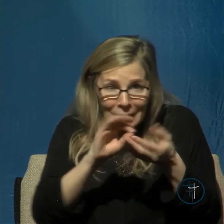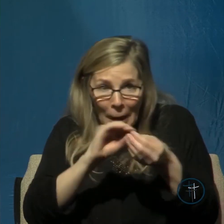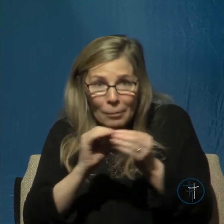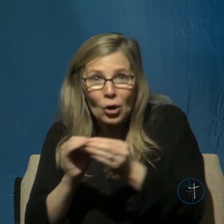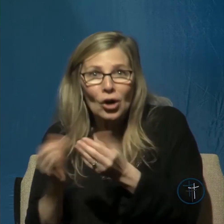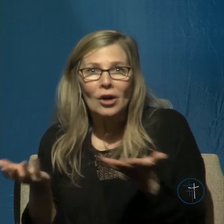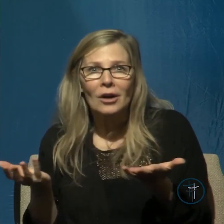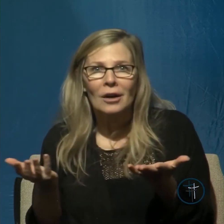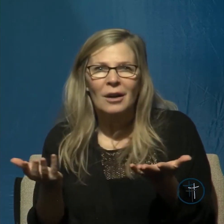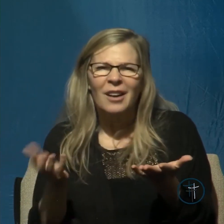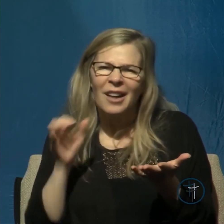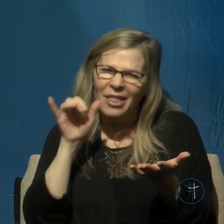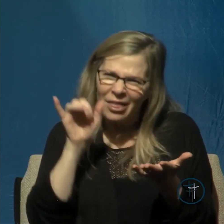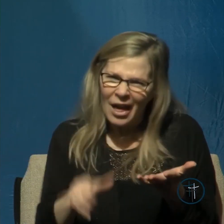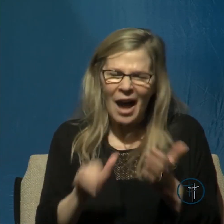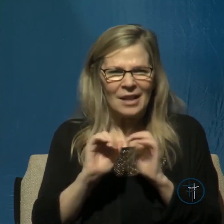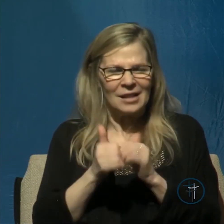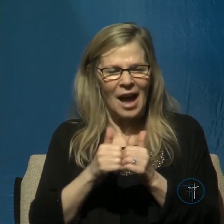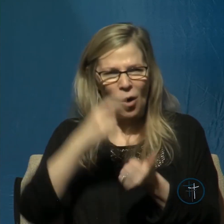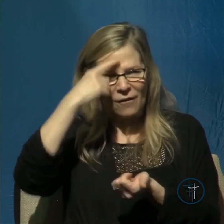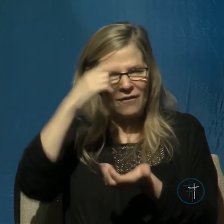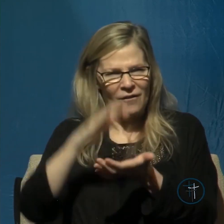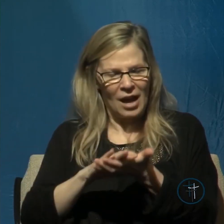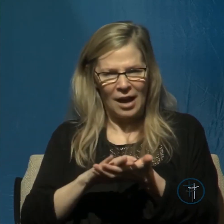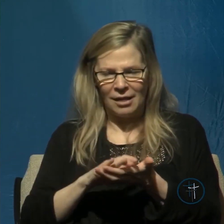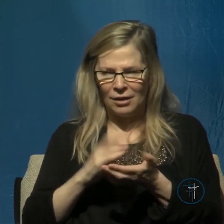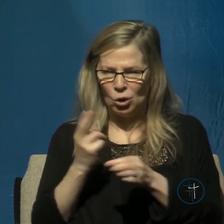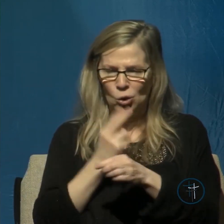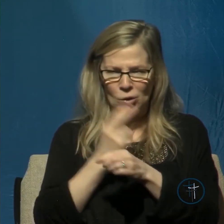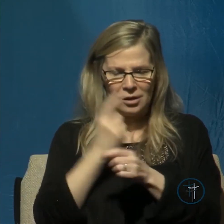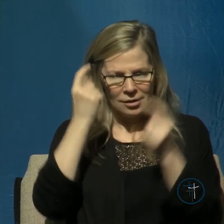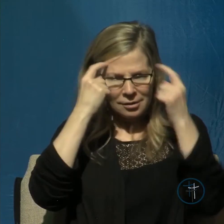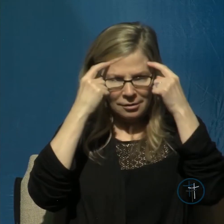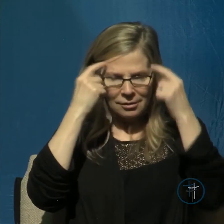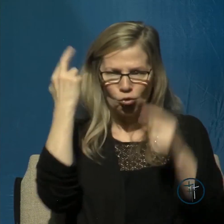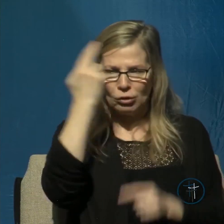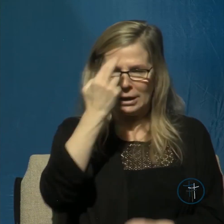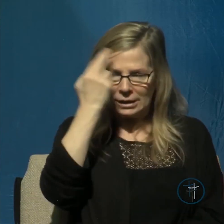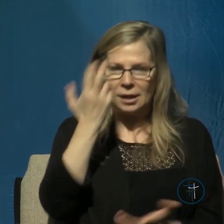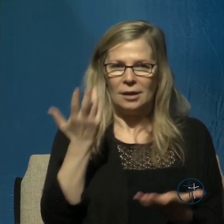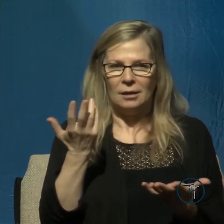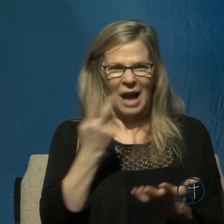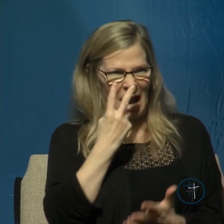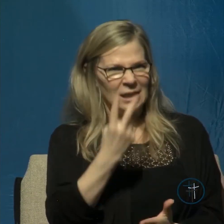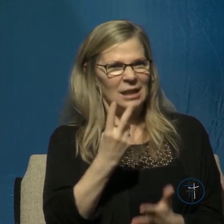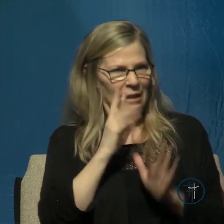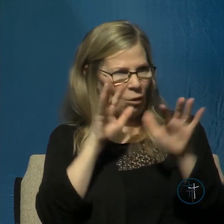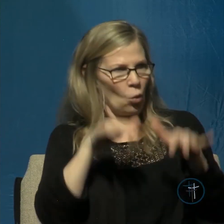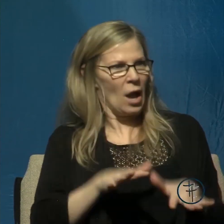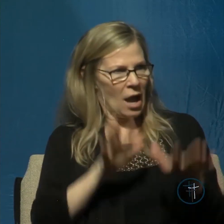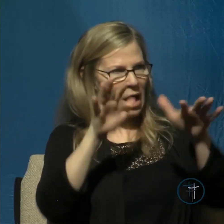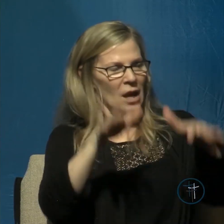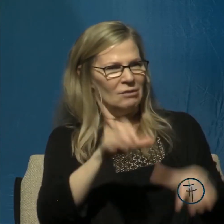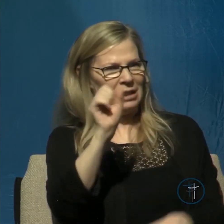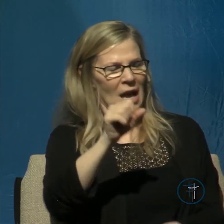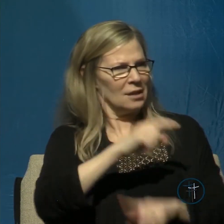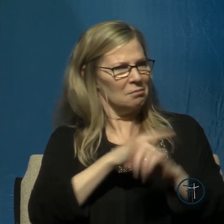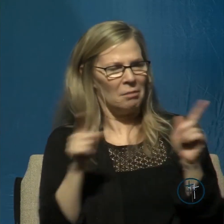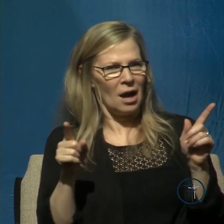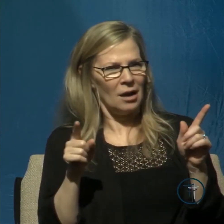is the way in which faith reasons it says all right I see the waves and the billows but it always puts in this